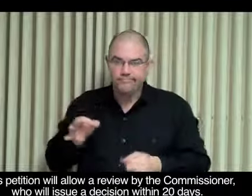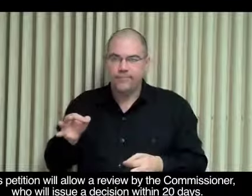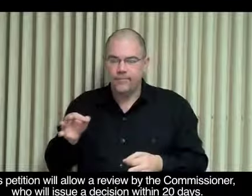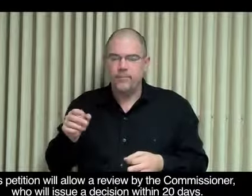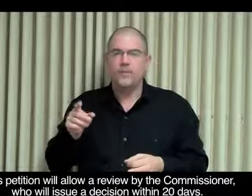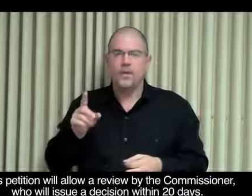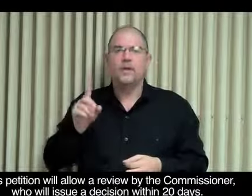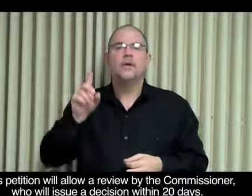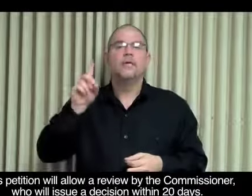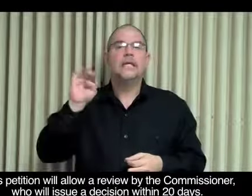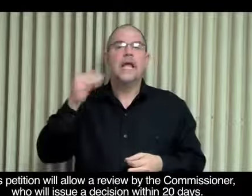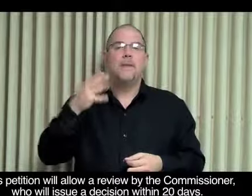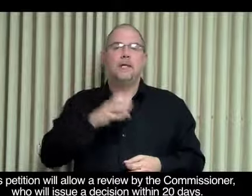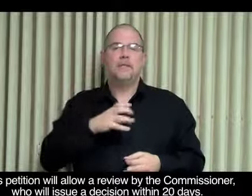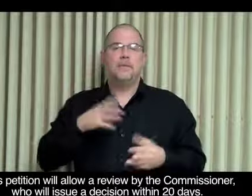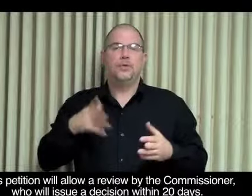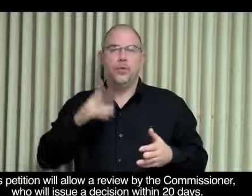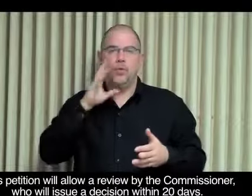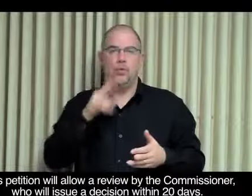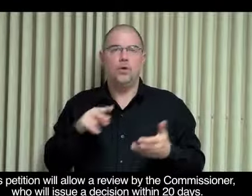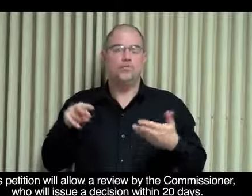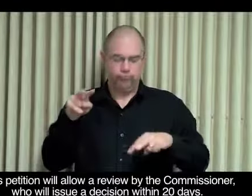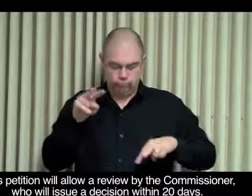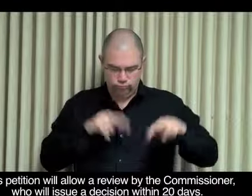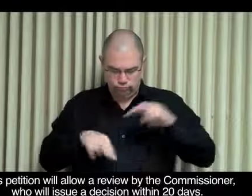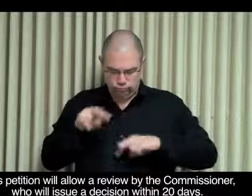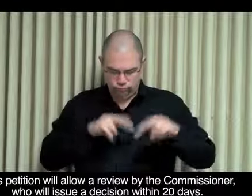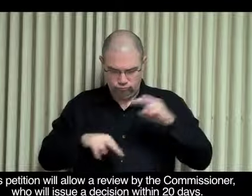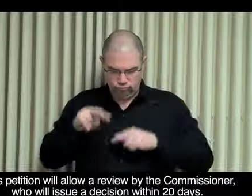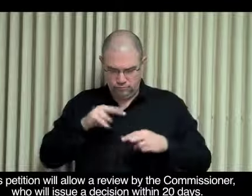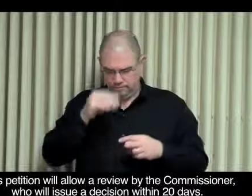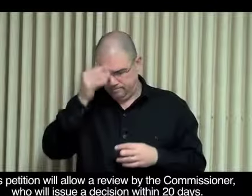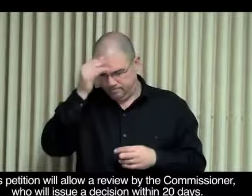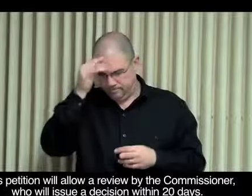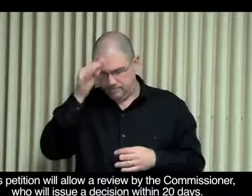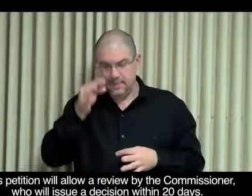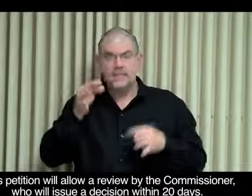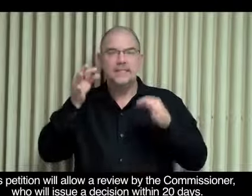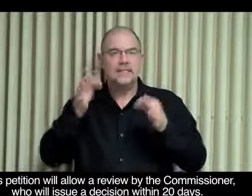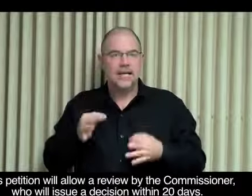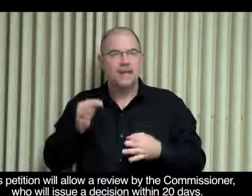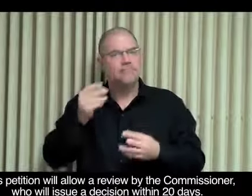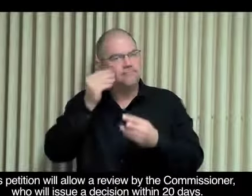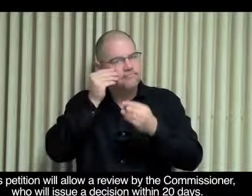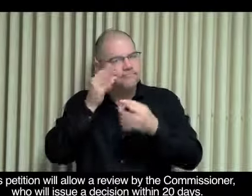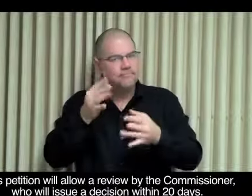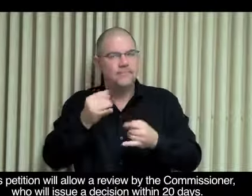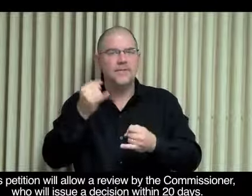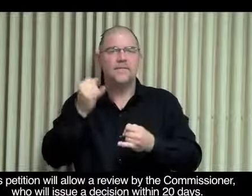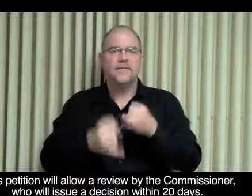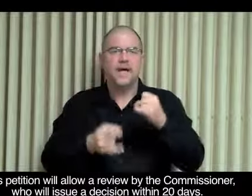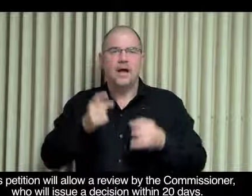This petition will allow a review by the commissioner who will issue a decision within 20 days.